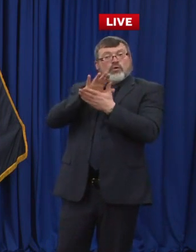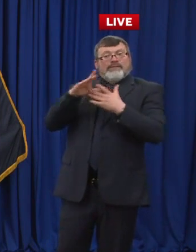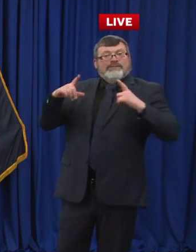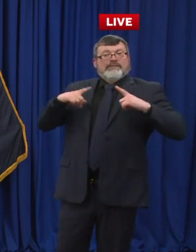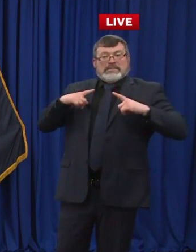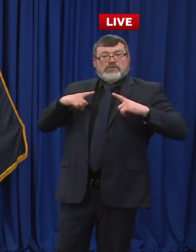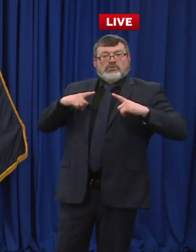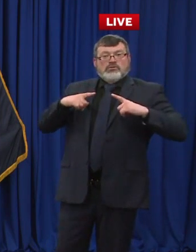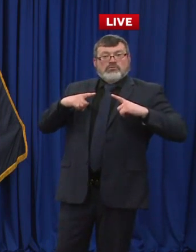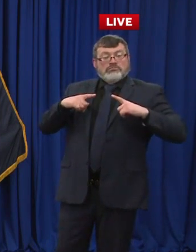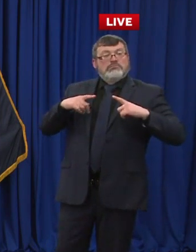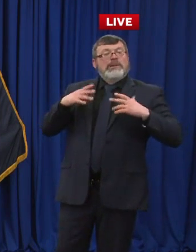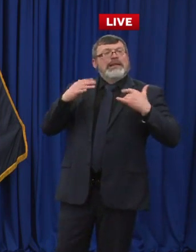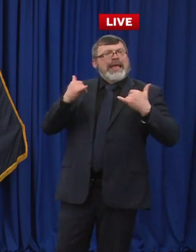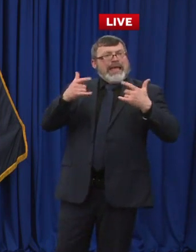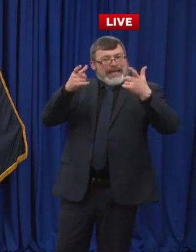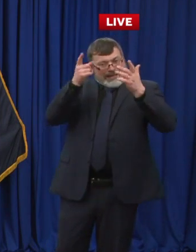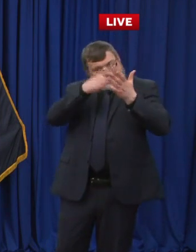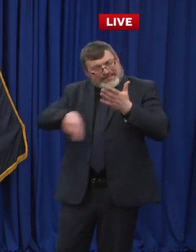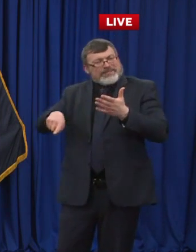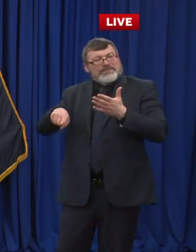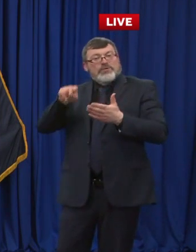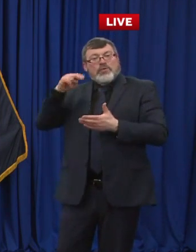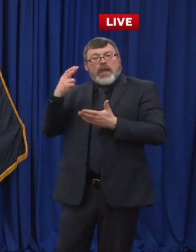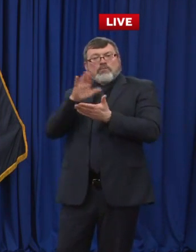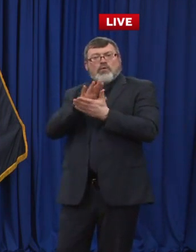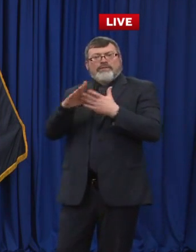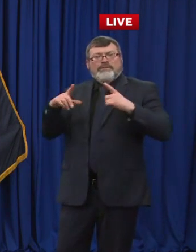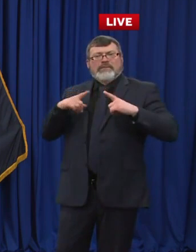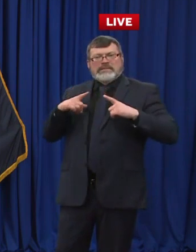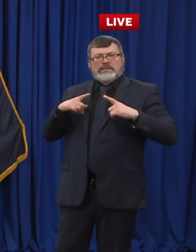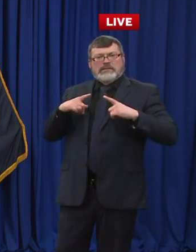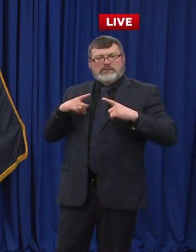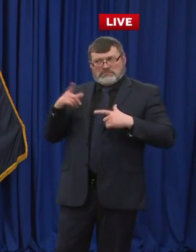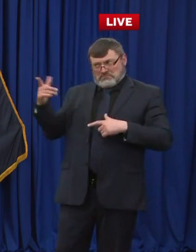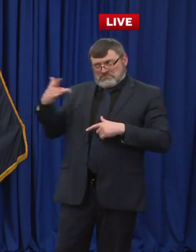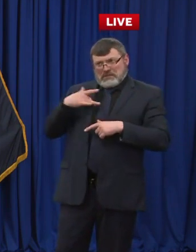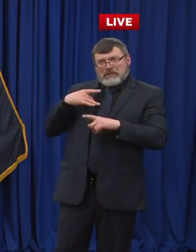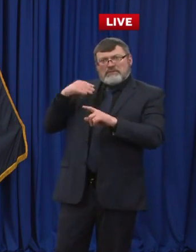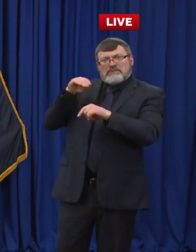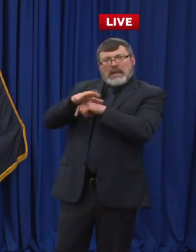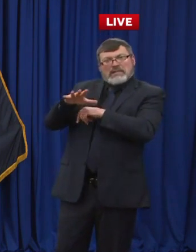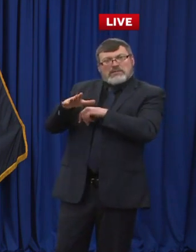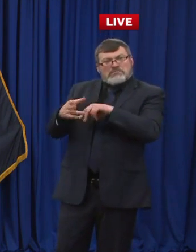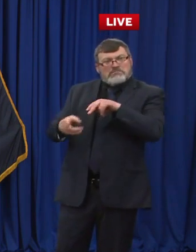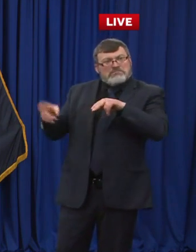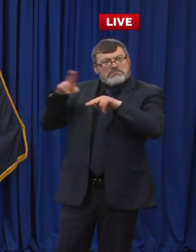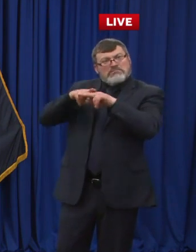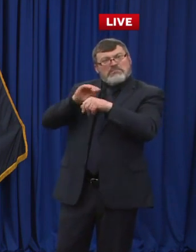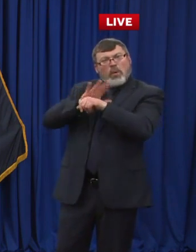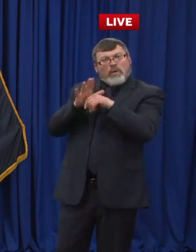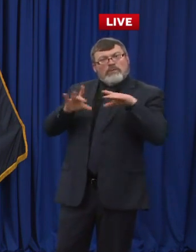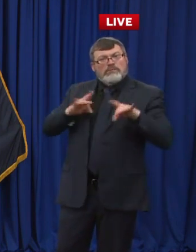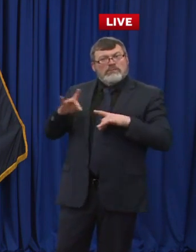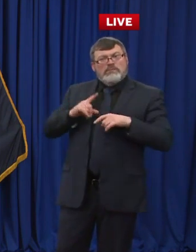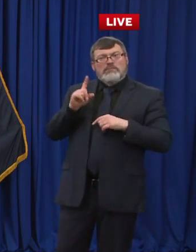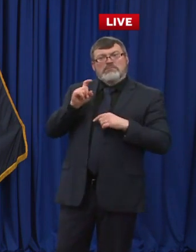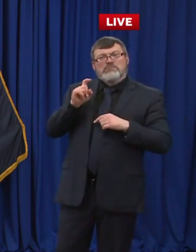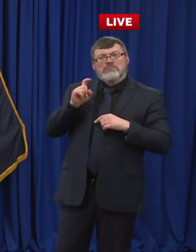bump in cases is, look, we've had 10 times the number of cases that we're seeing today and schools have still been open successfully. So